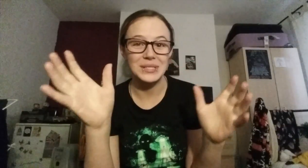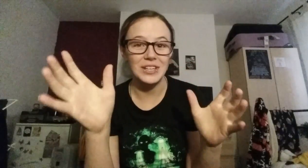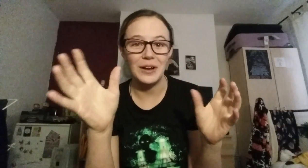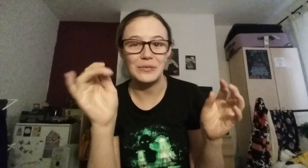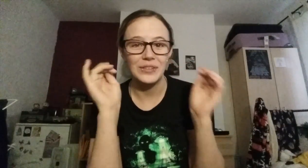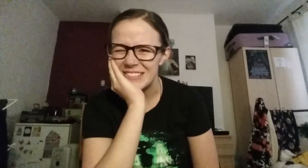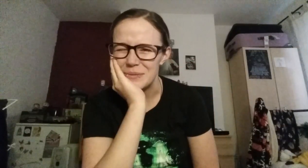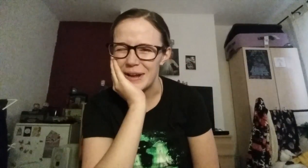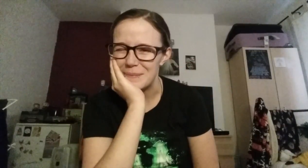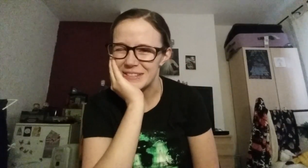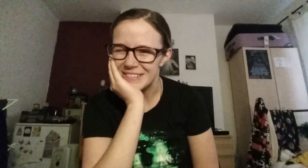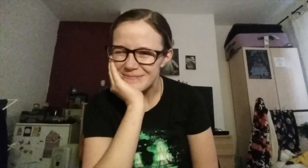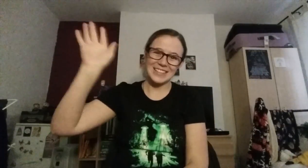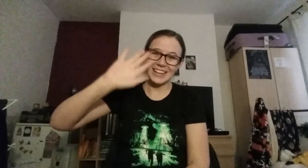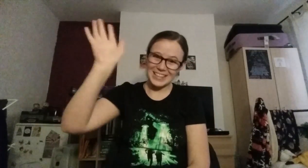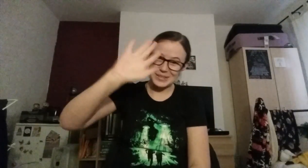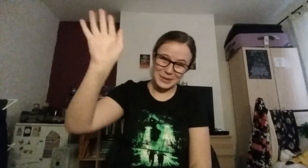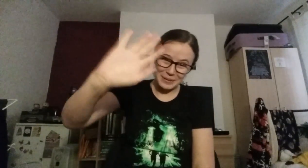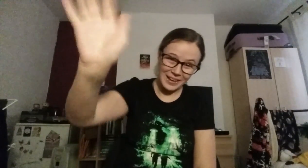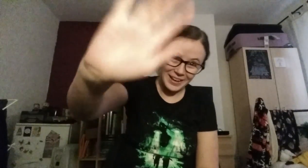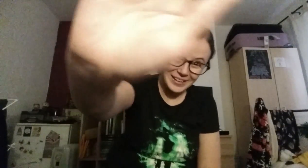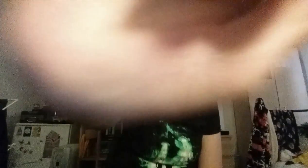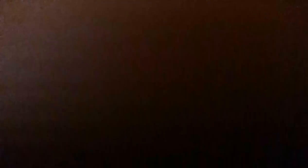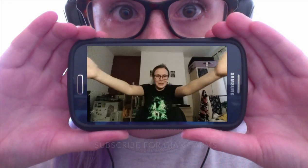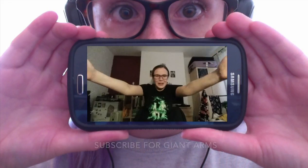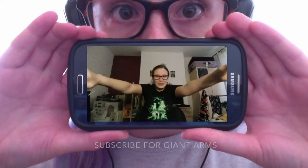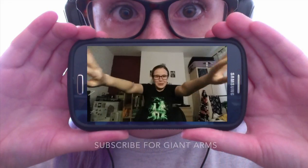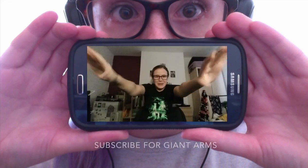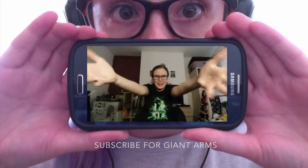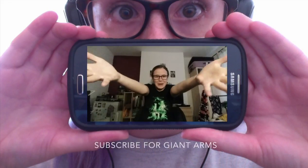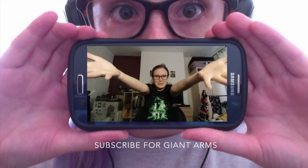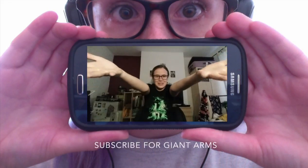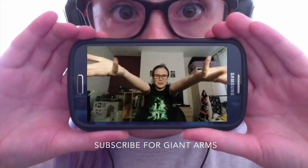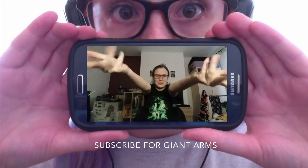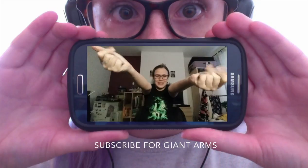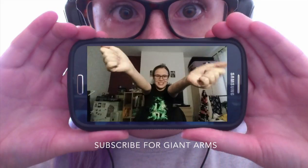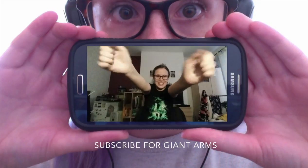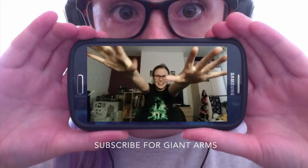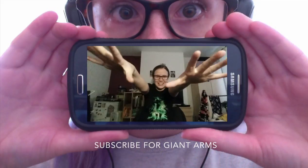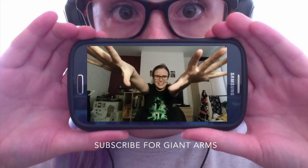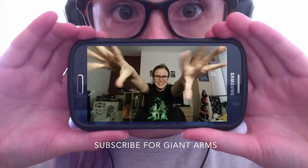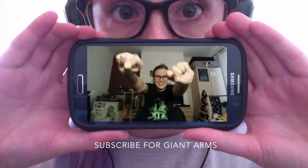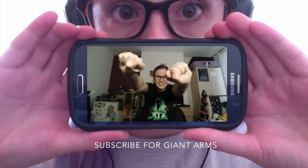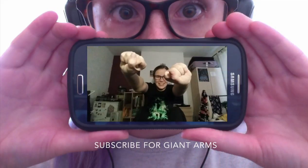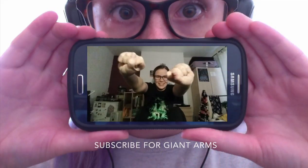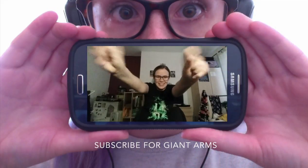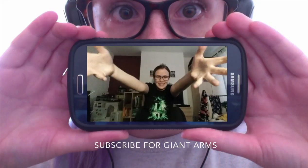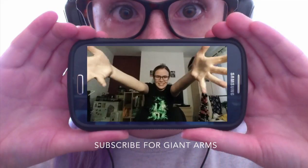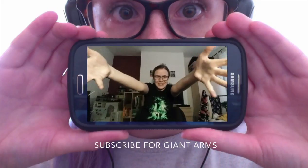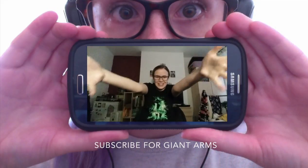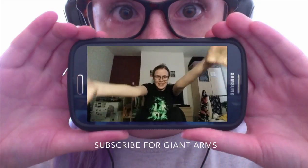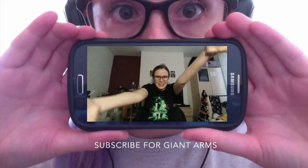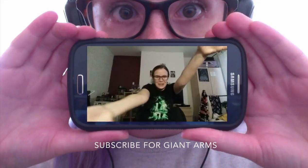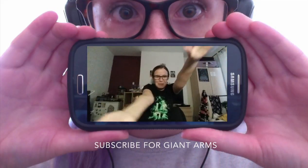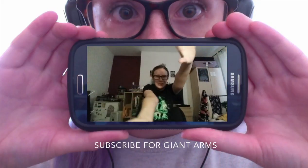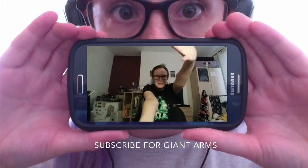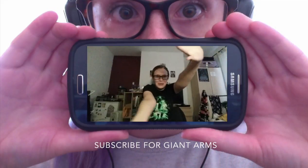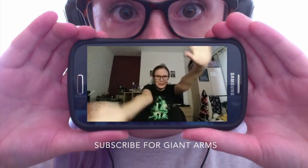stuff. Let's see what happens. See you next week. Bye! How long my arms look with this lens? Oh my god, I love my new phone.